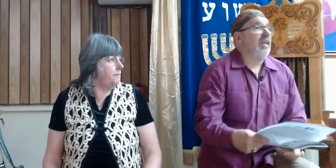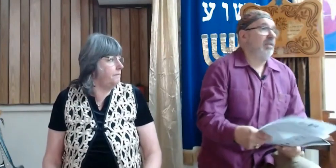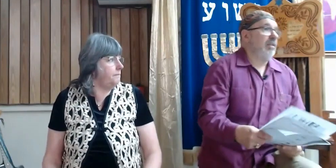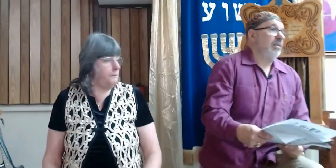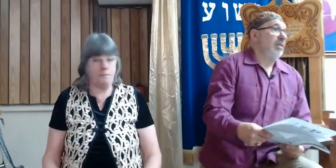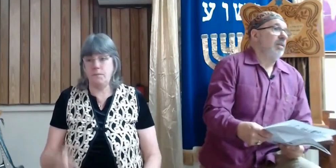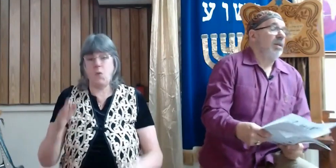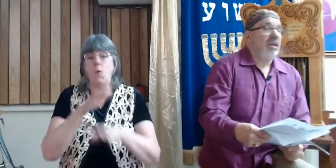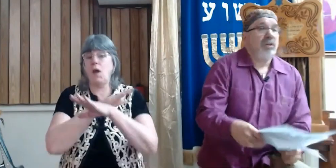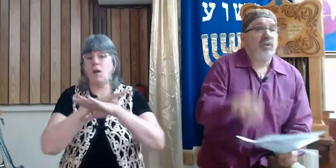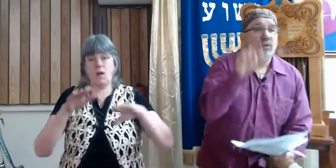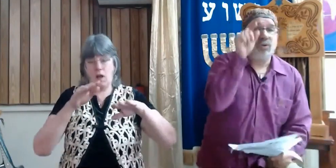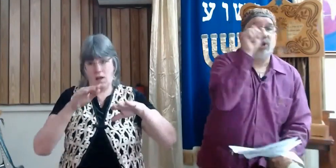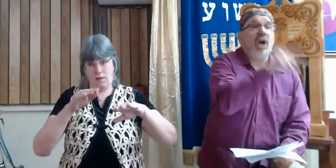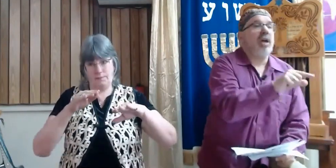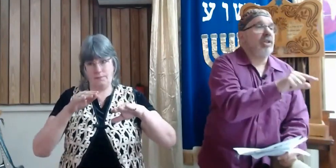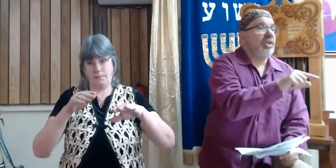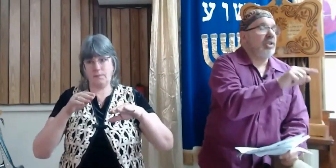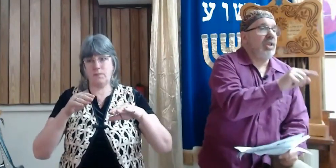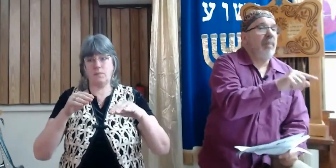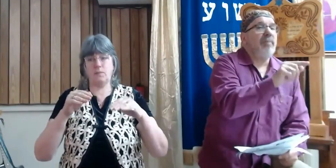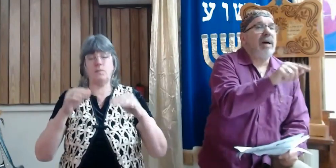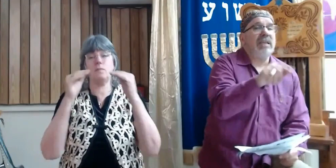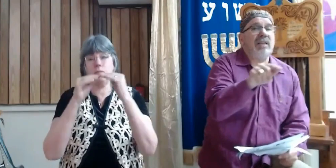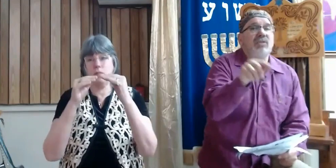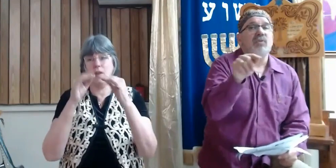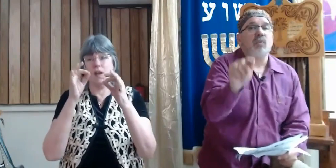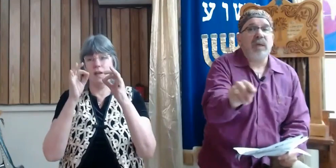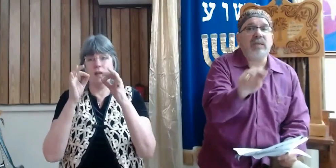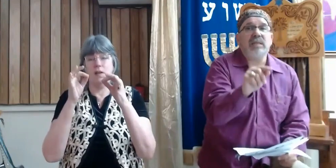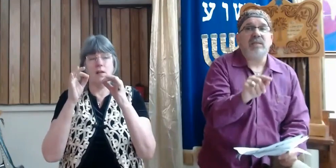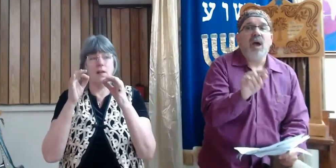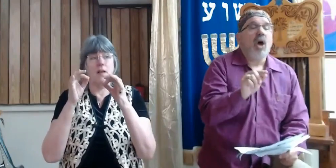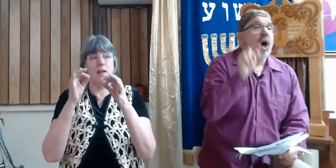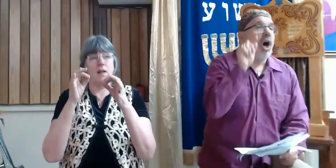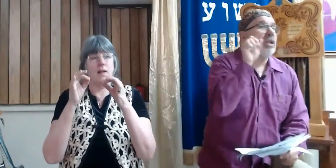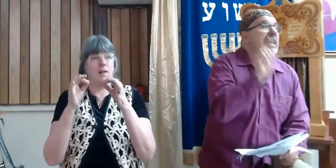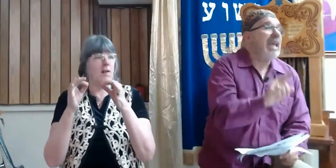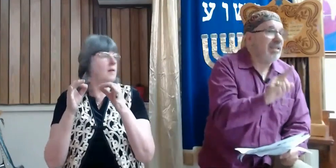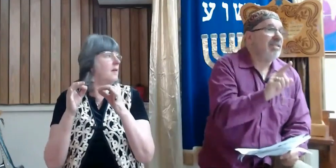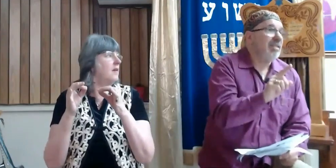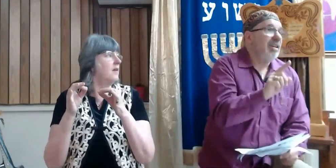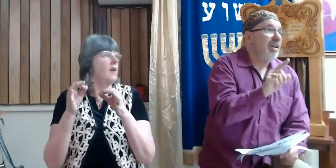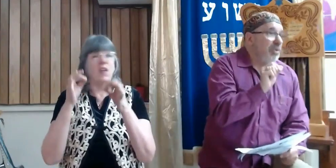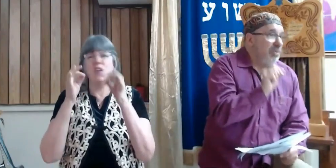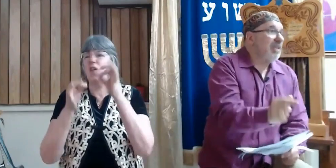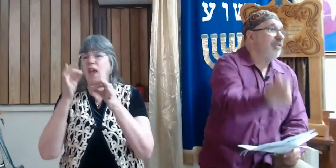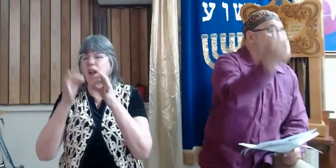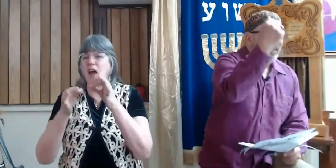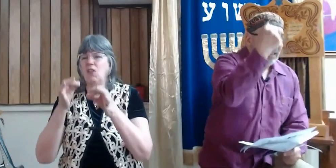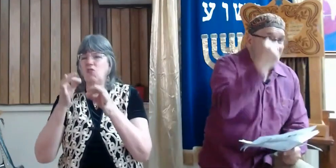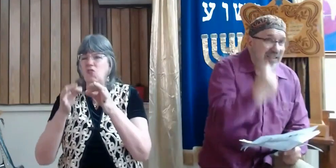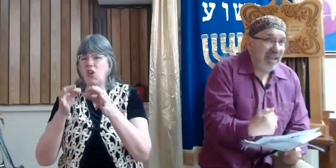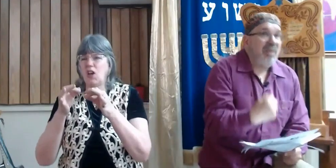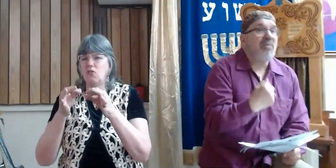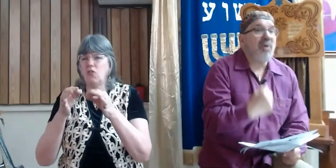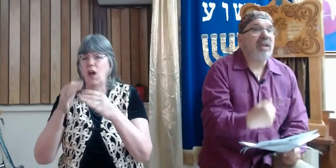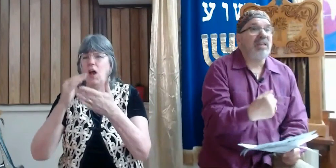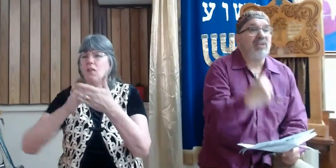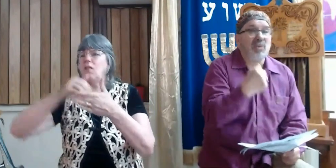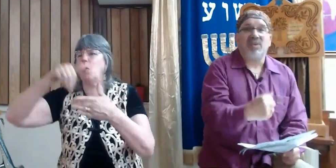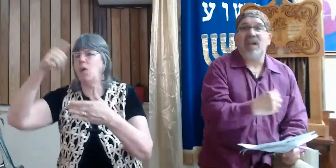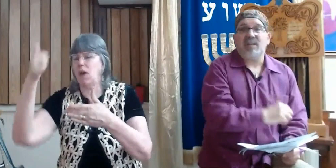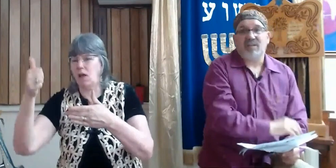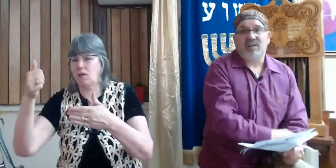not fit to judge somebody else's weakness unless we can find the same